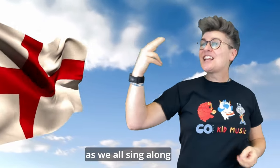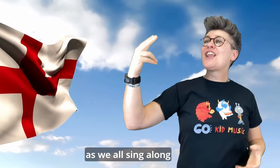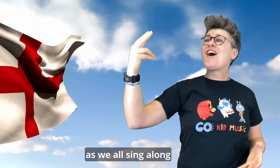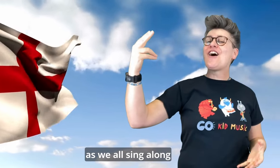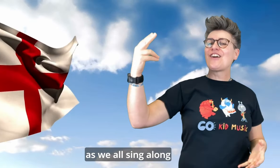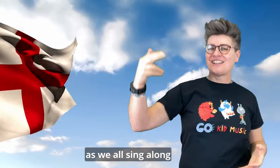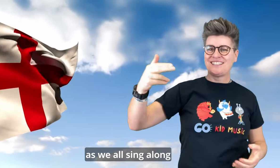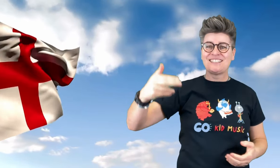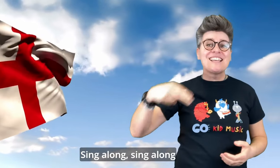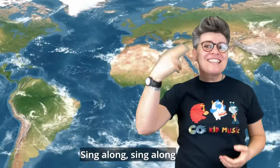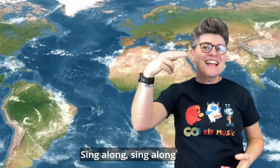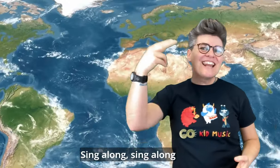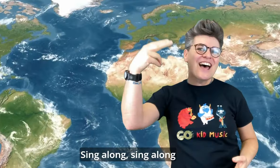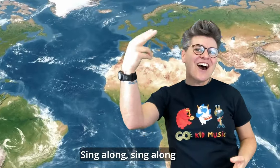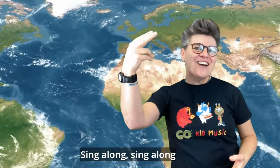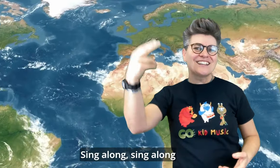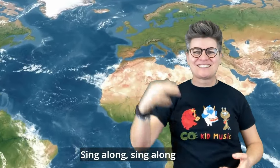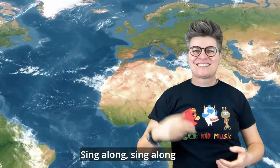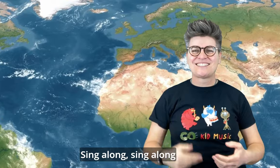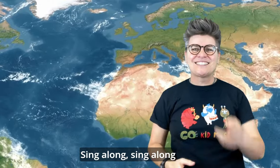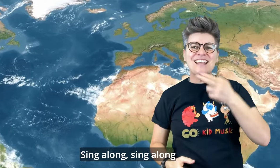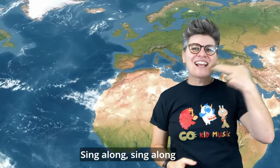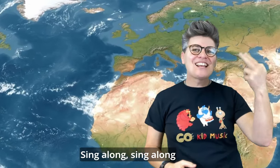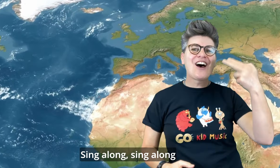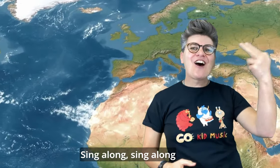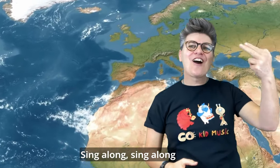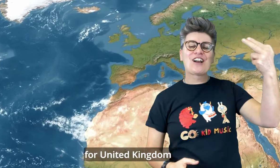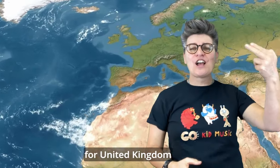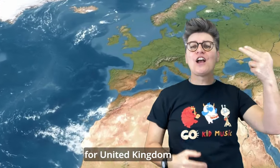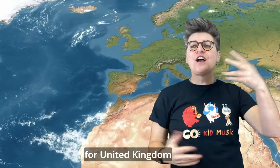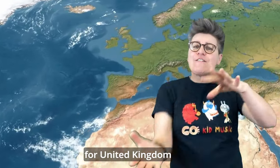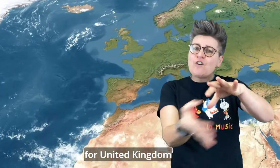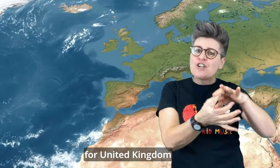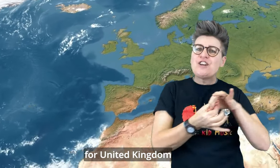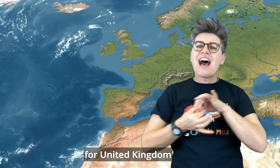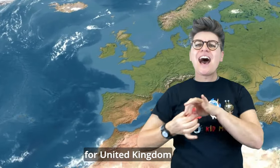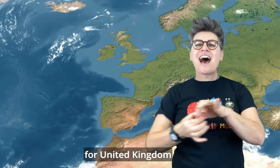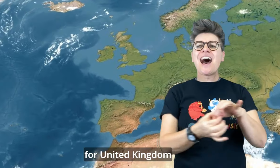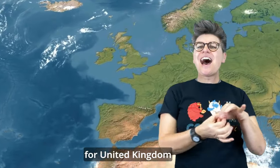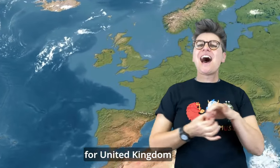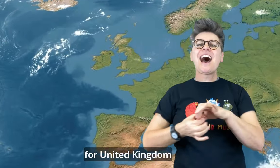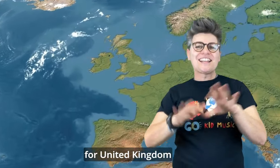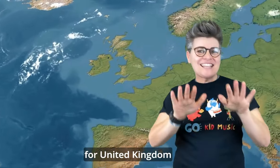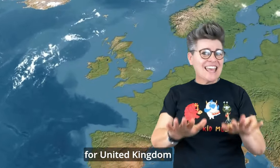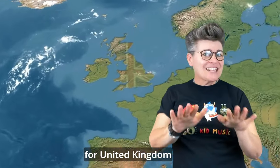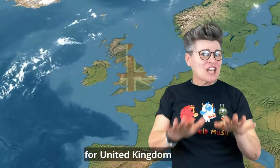along As we along, sing along For United Kingdom